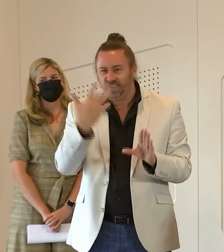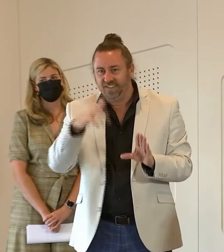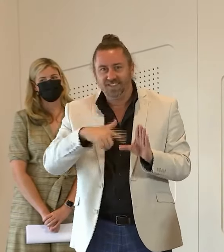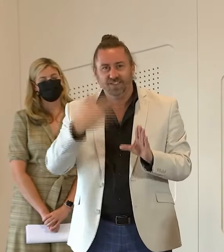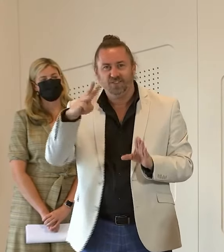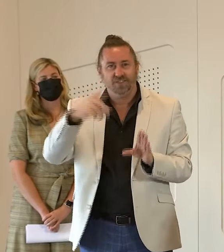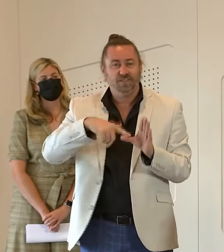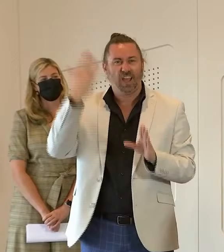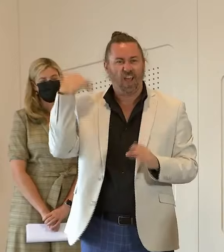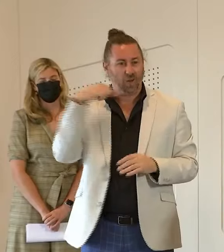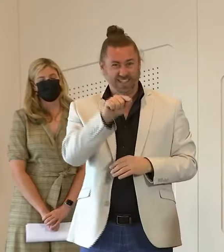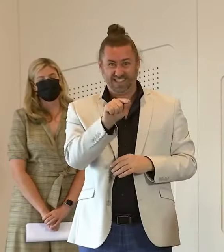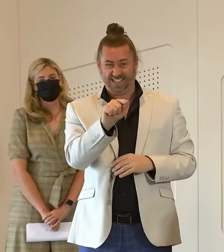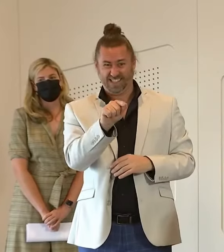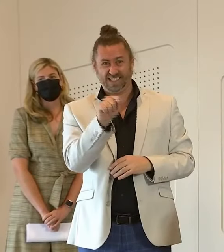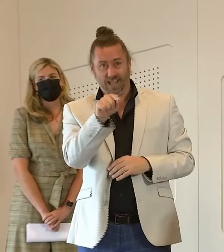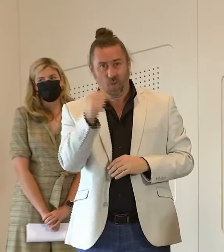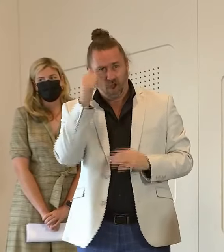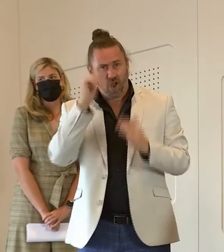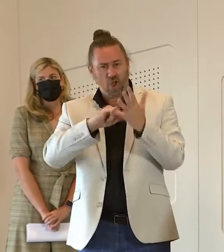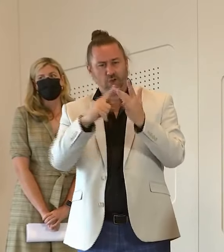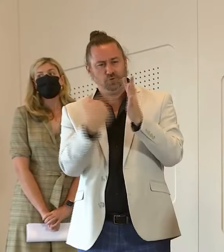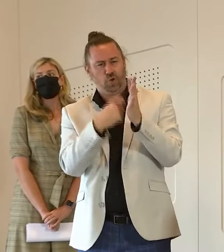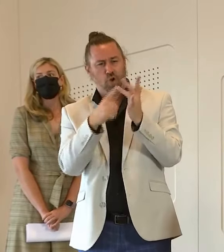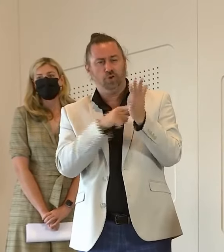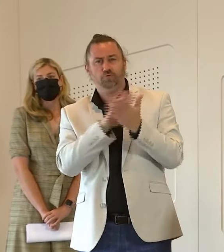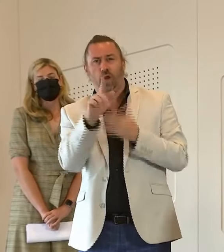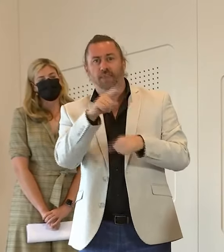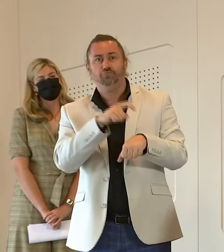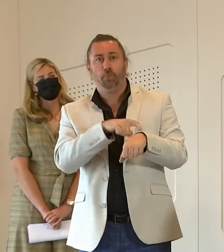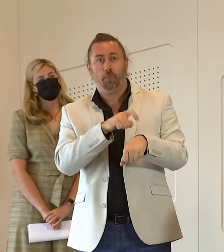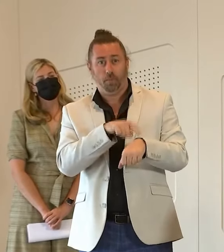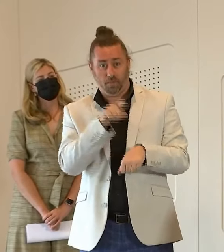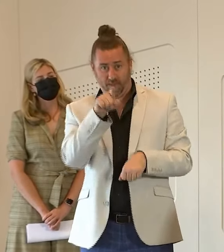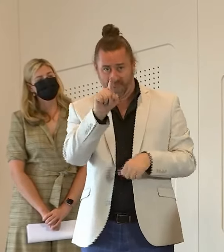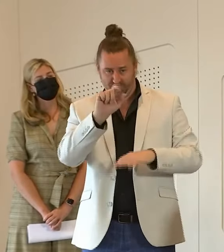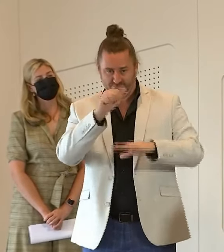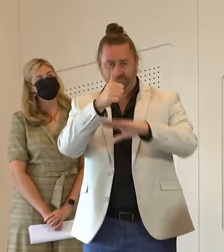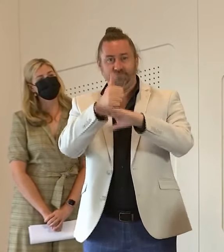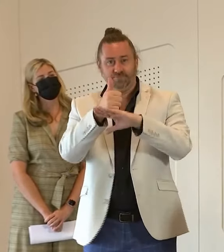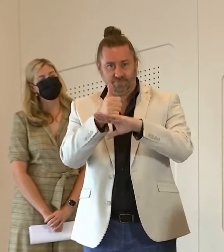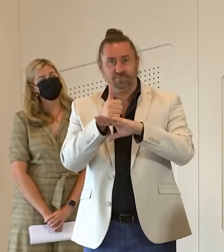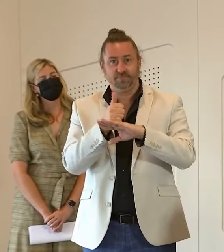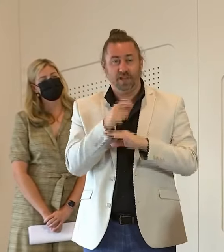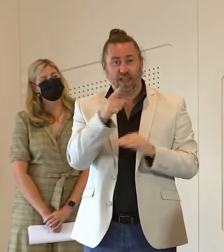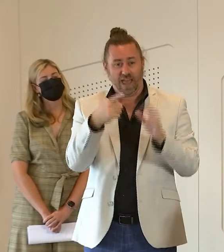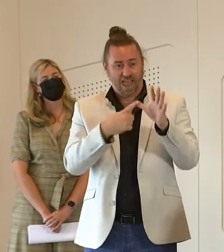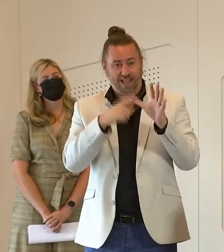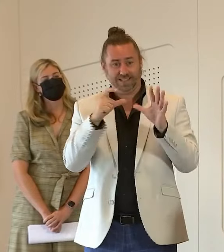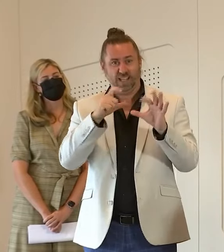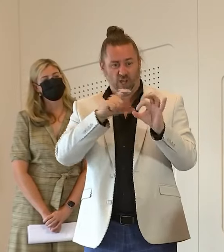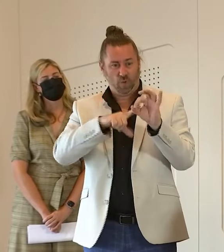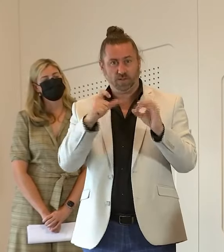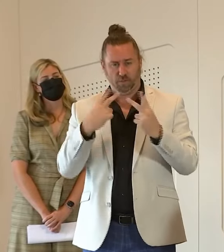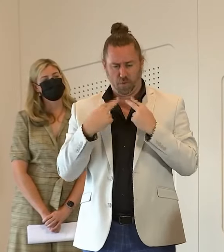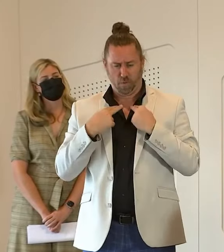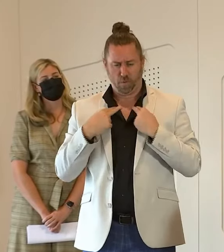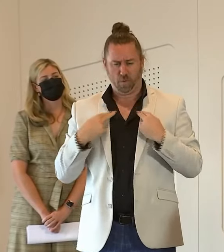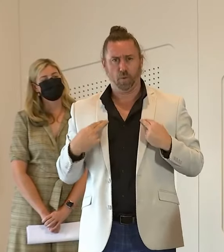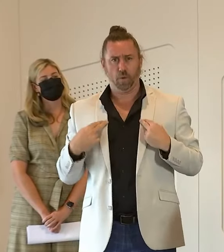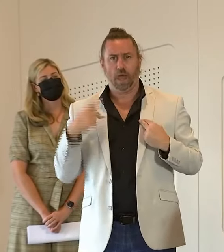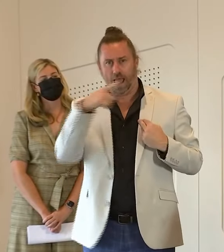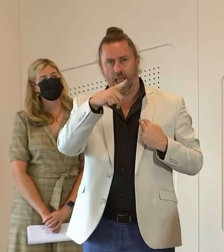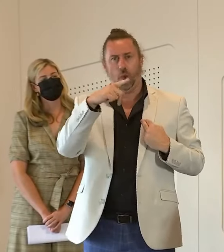than the man who created it mr fitzgerald acqc will conduct this inquiry